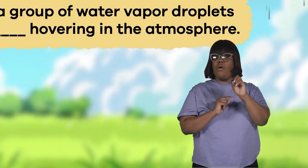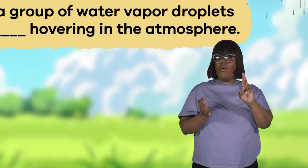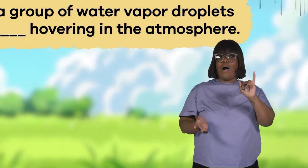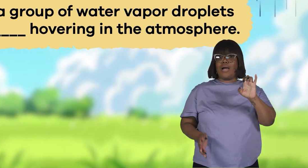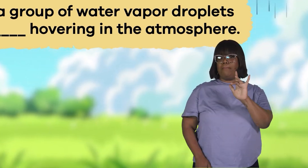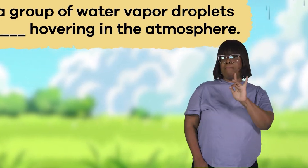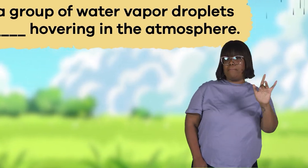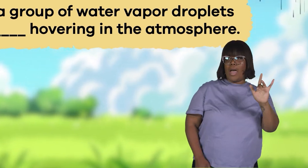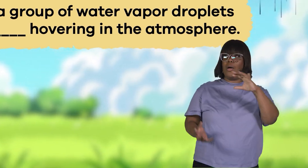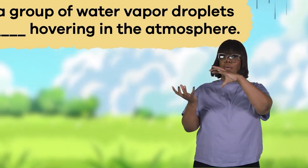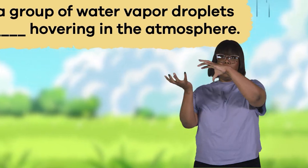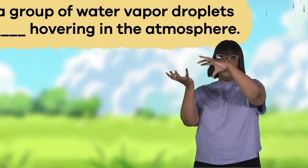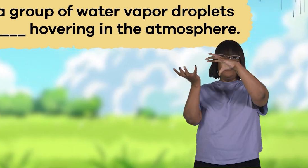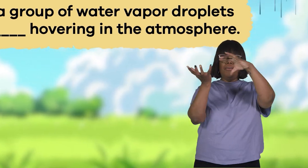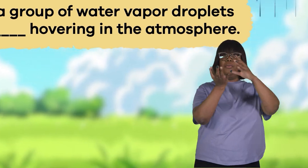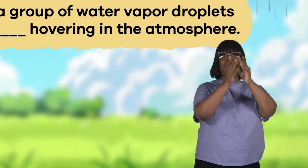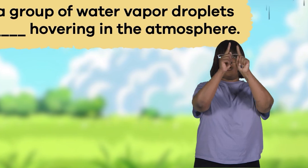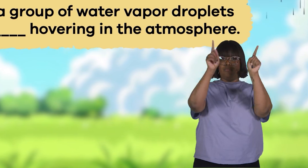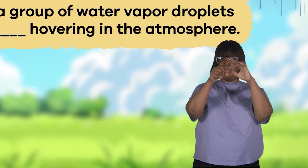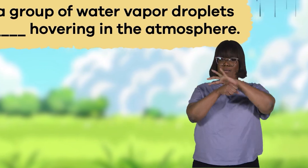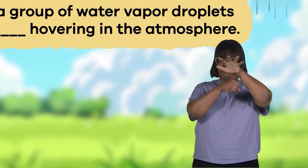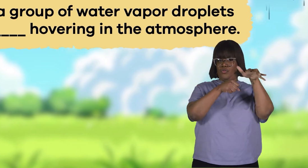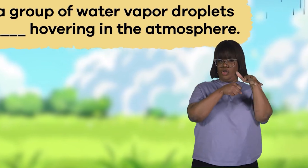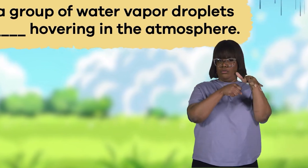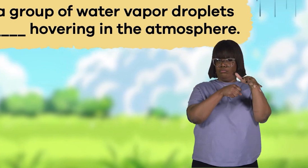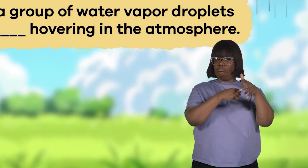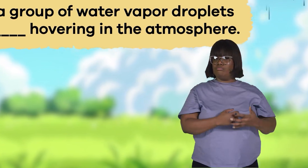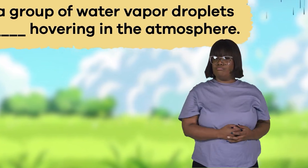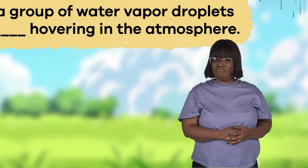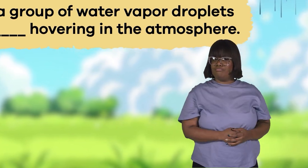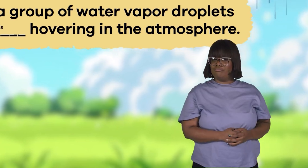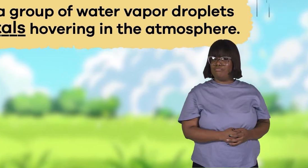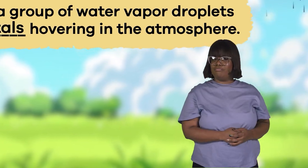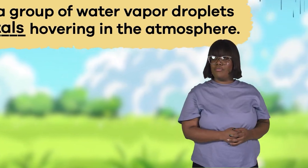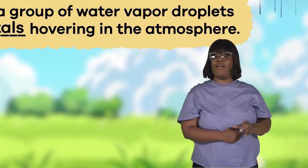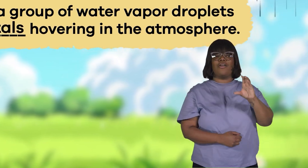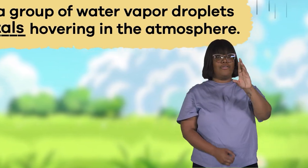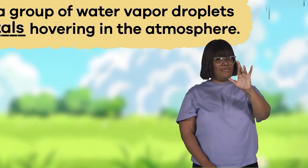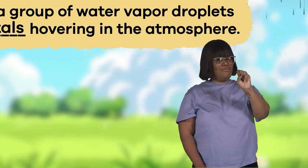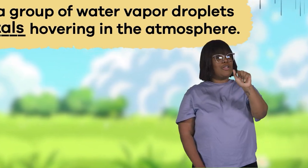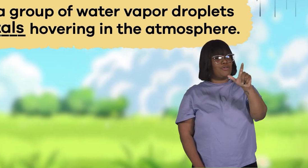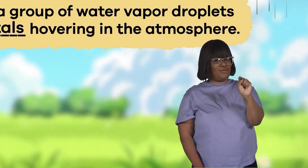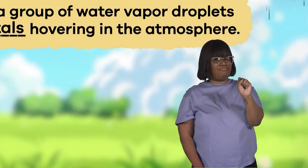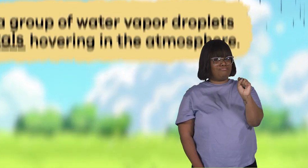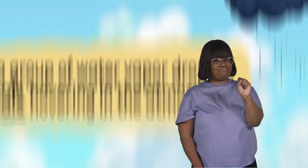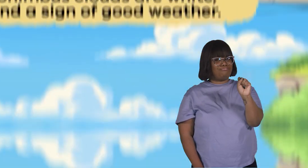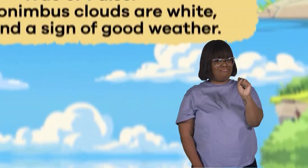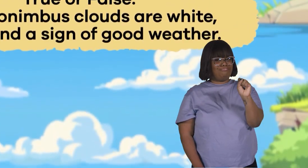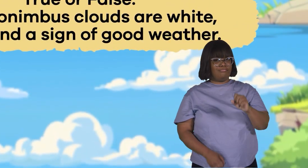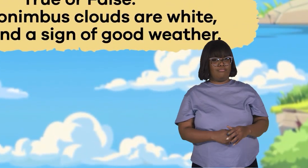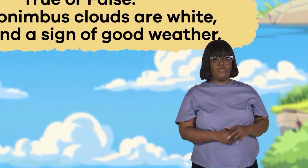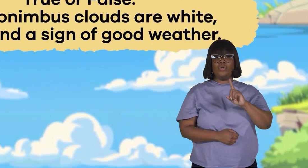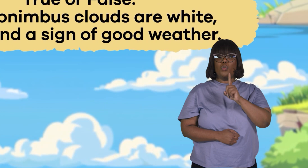blank, hovering in the atmosphere. Crystals. True or false?